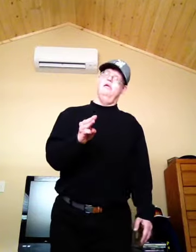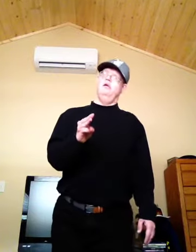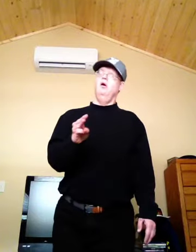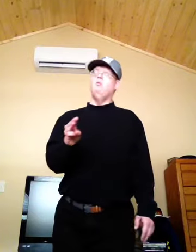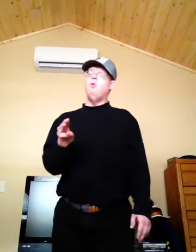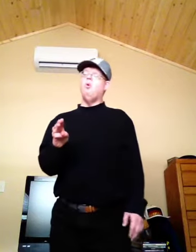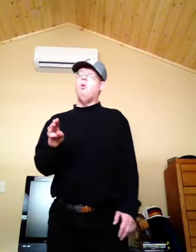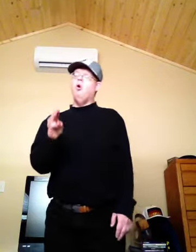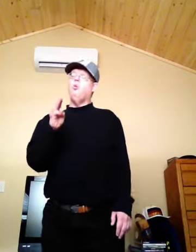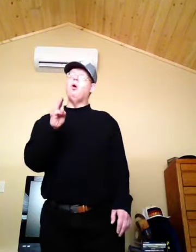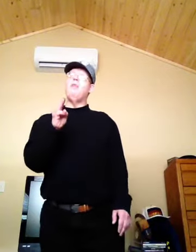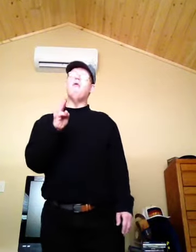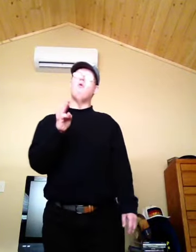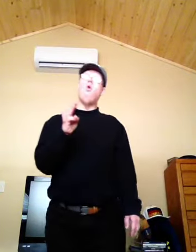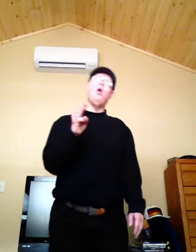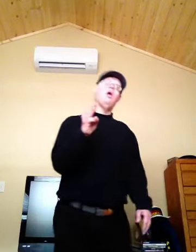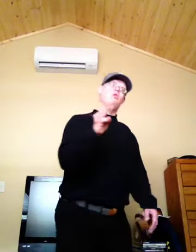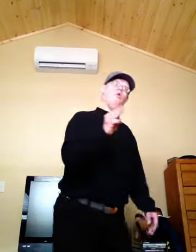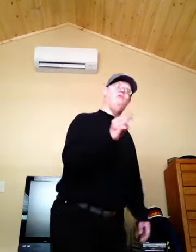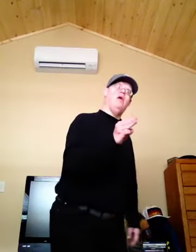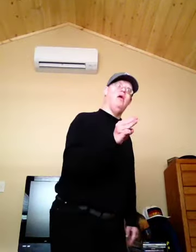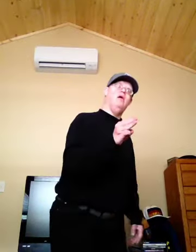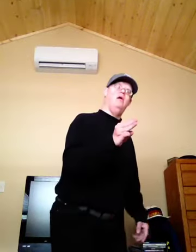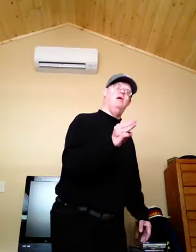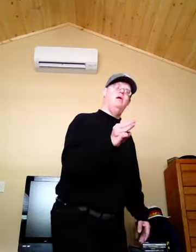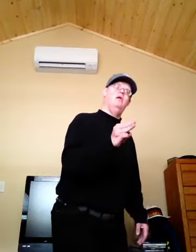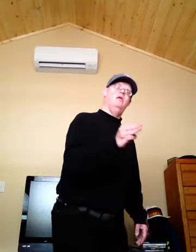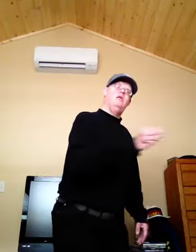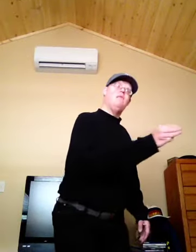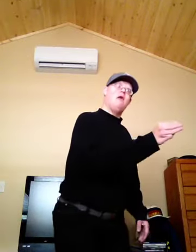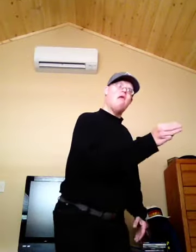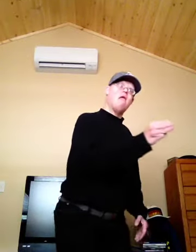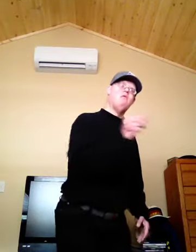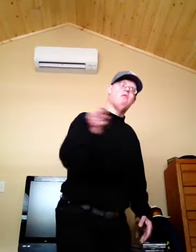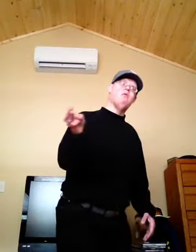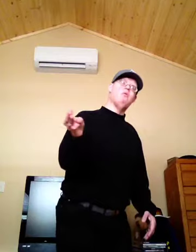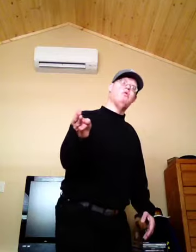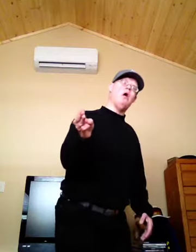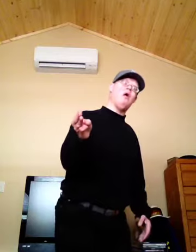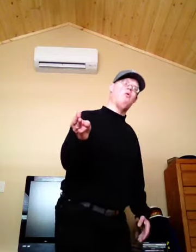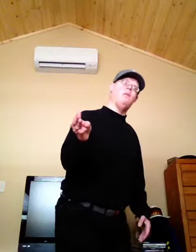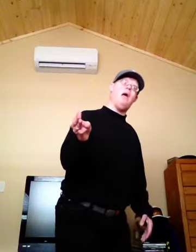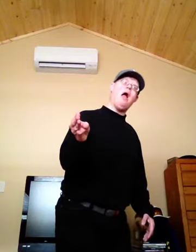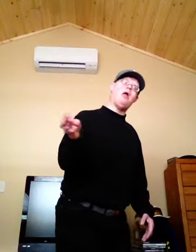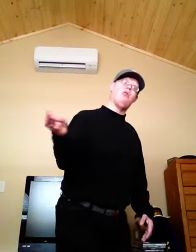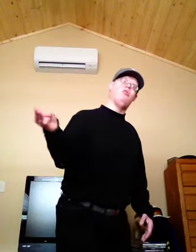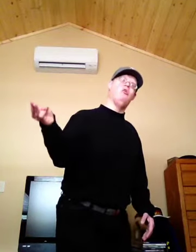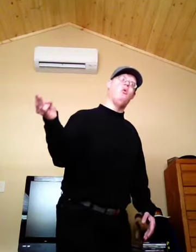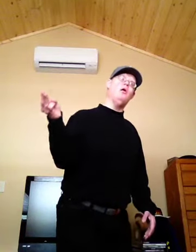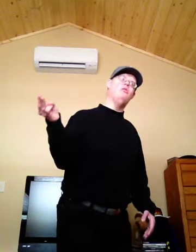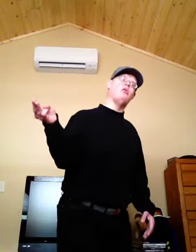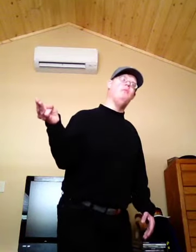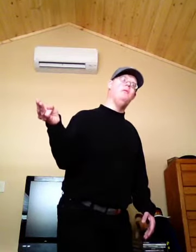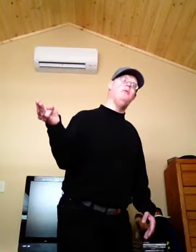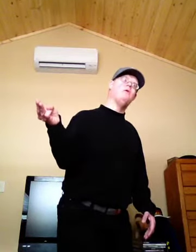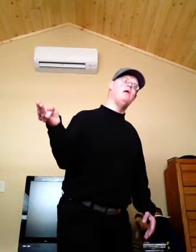But when the goalie is over here. James Henry would do a quick pass to Desmond Bergen.